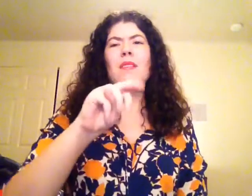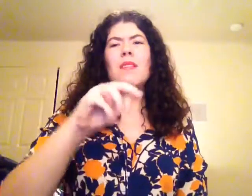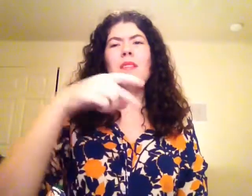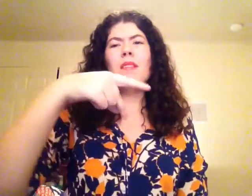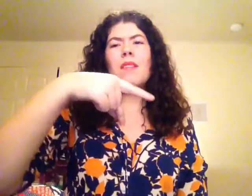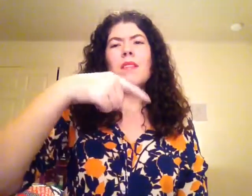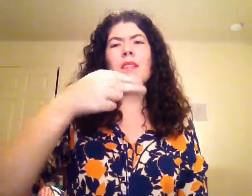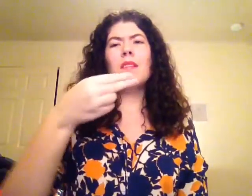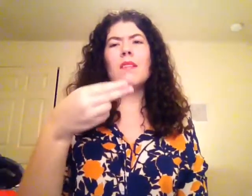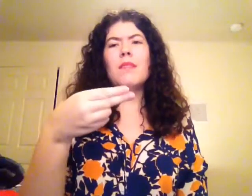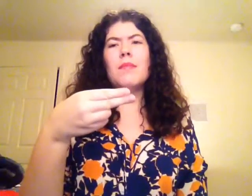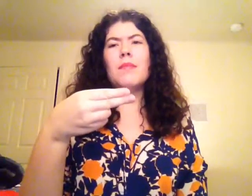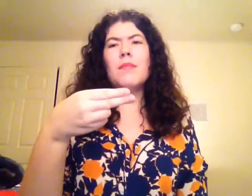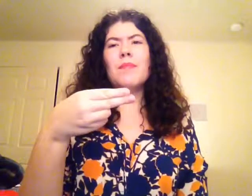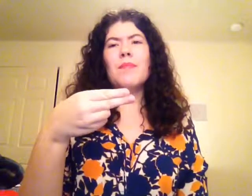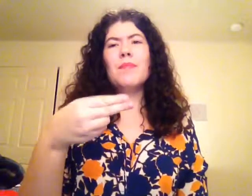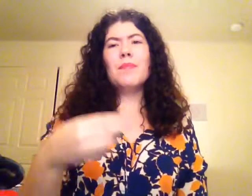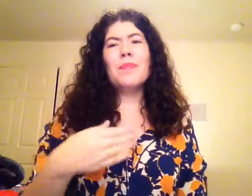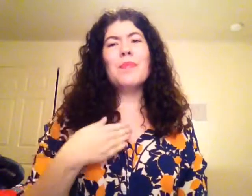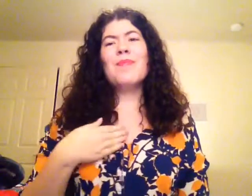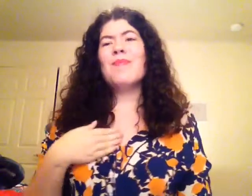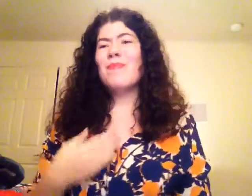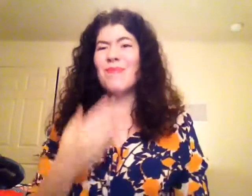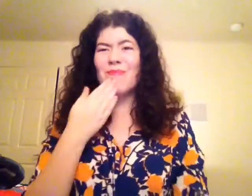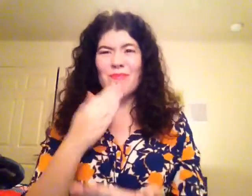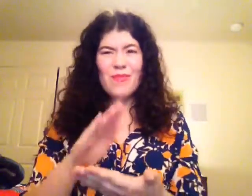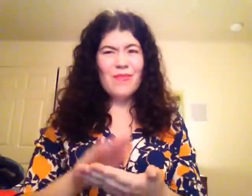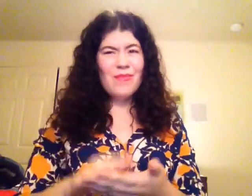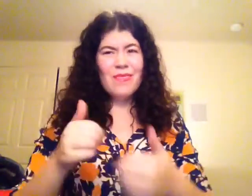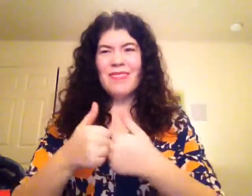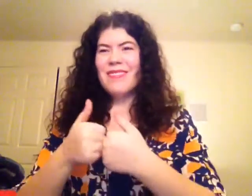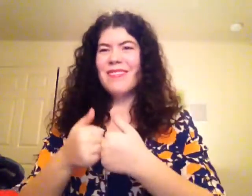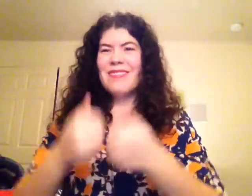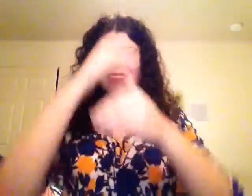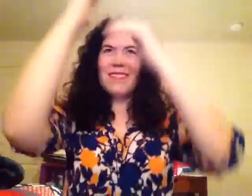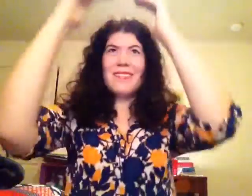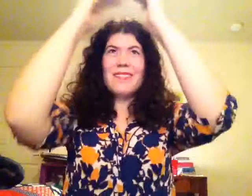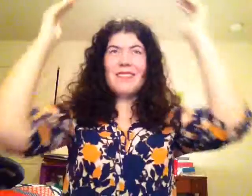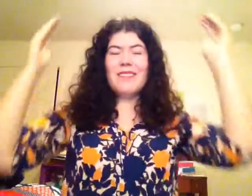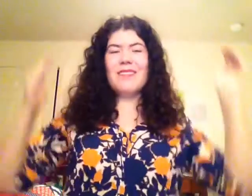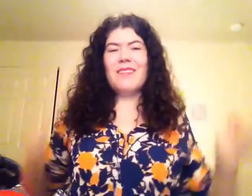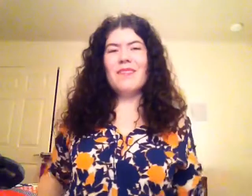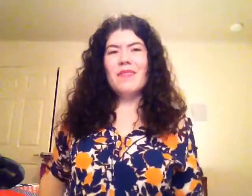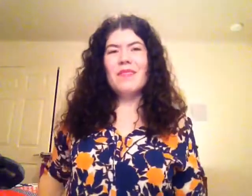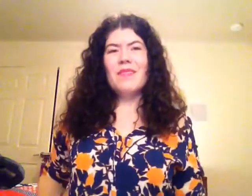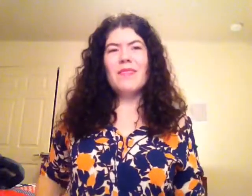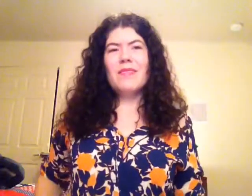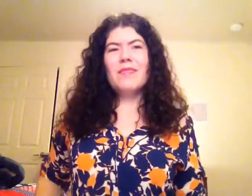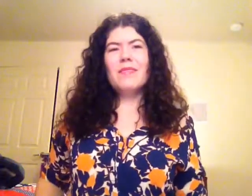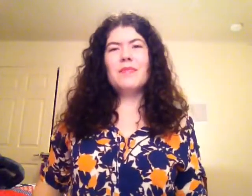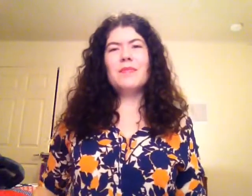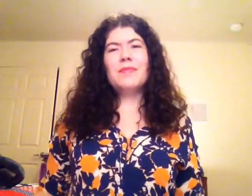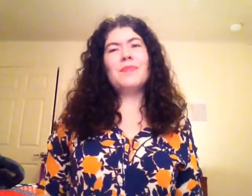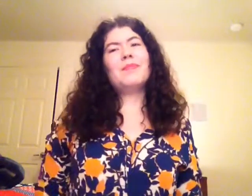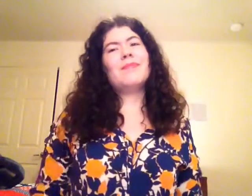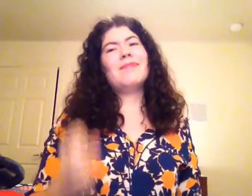99 Got my bad baby by my heavenly side I know if I go,